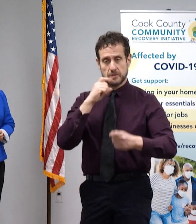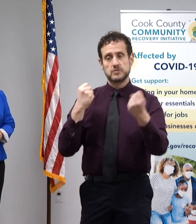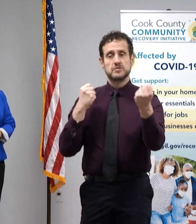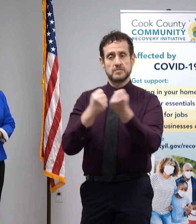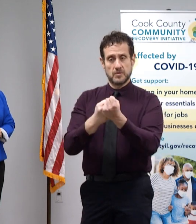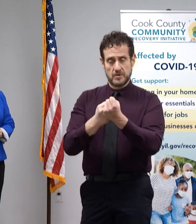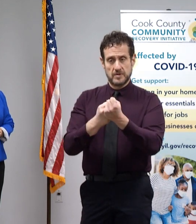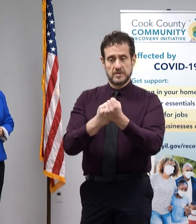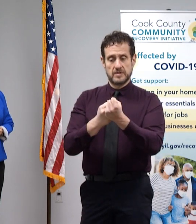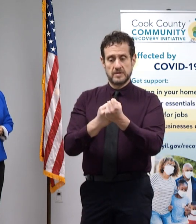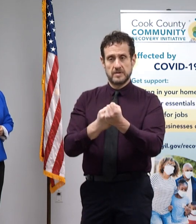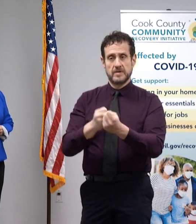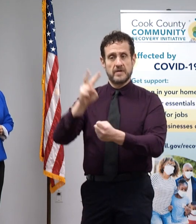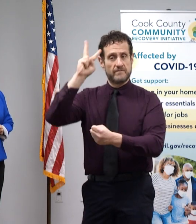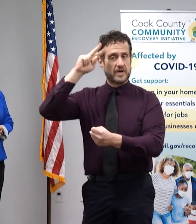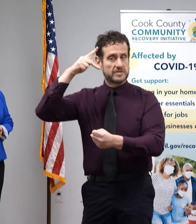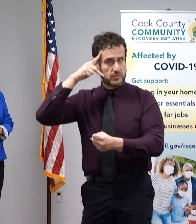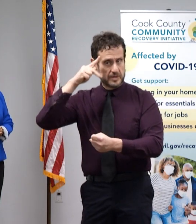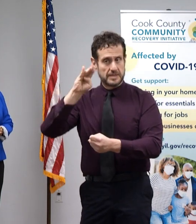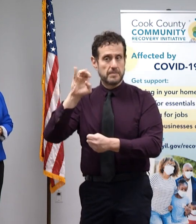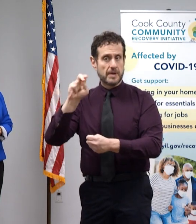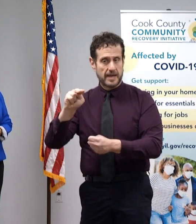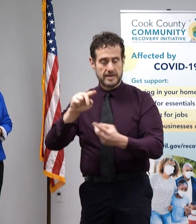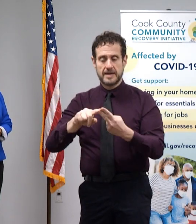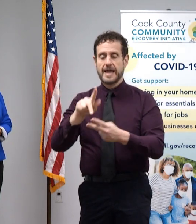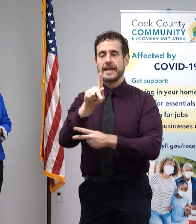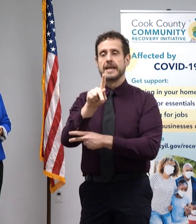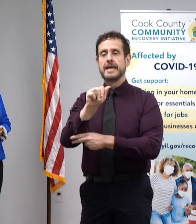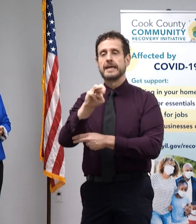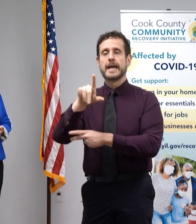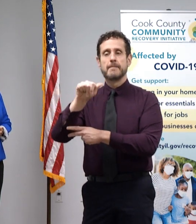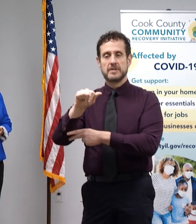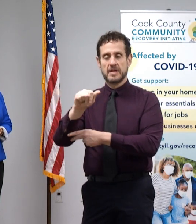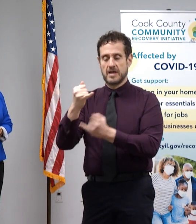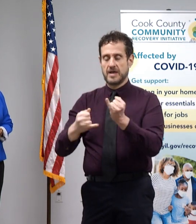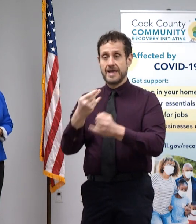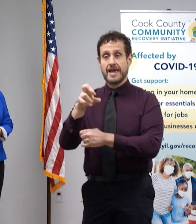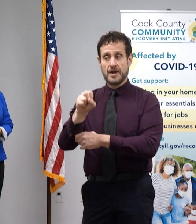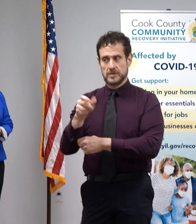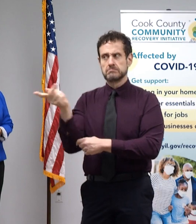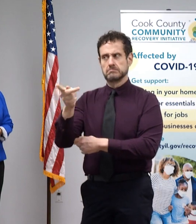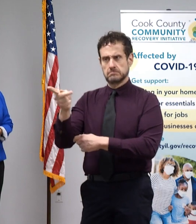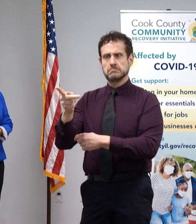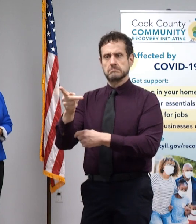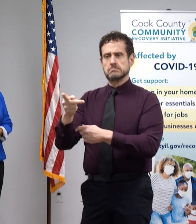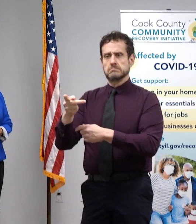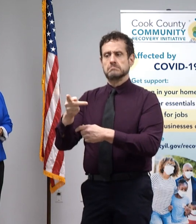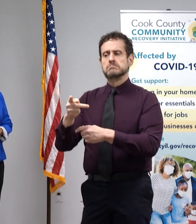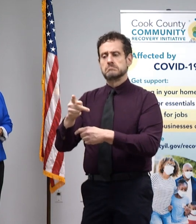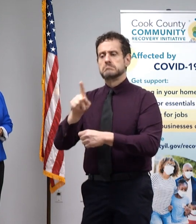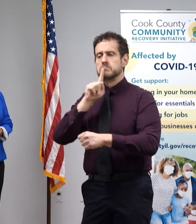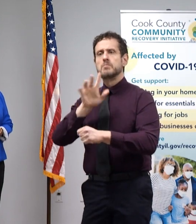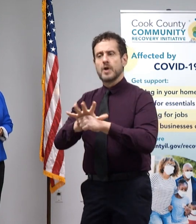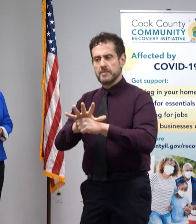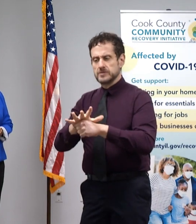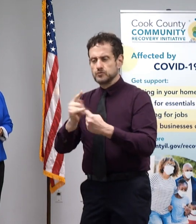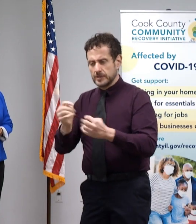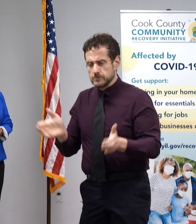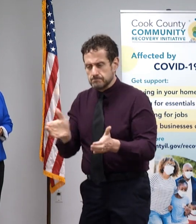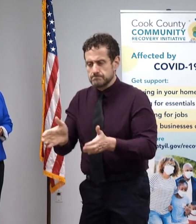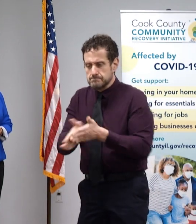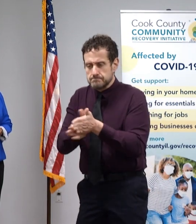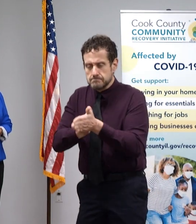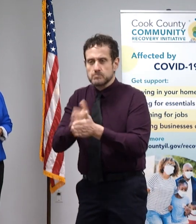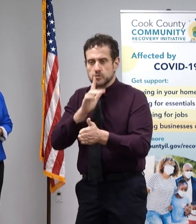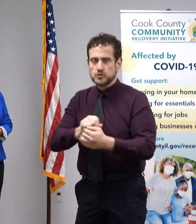support Vice President Biden and Kamala Harris, who are committed to trying to address this pandemic forcefully and equitably.